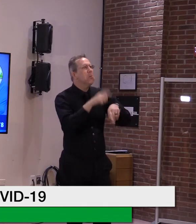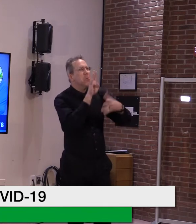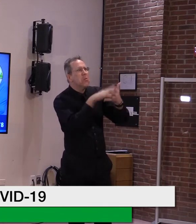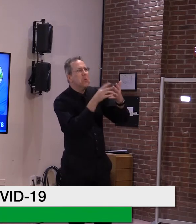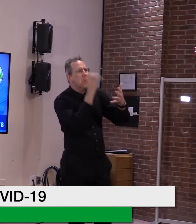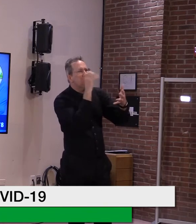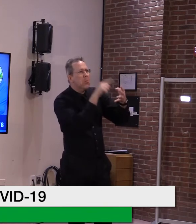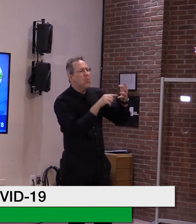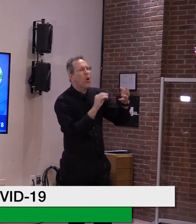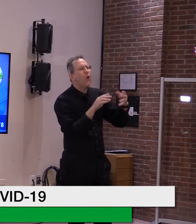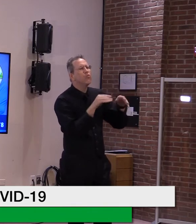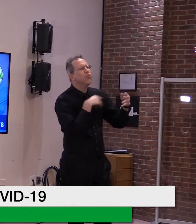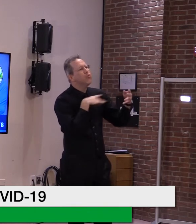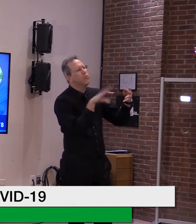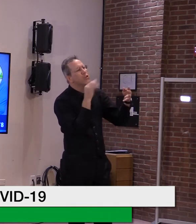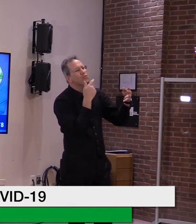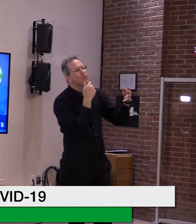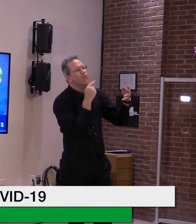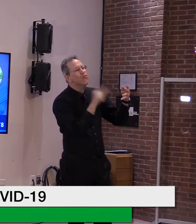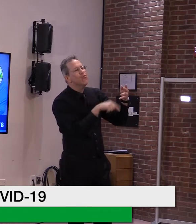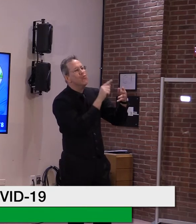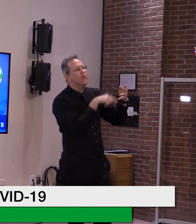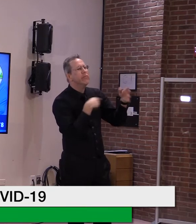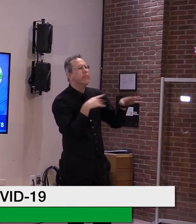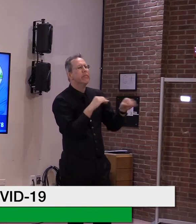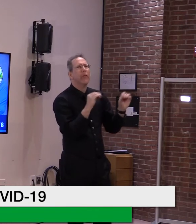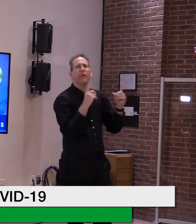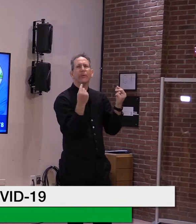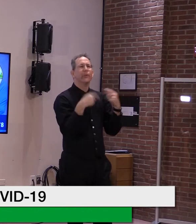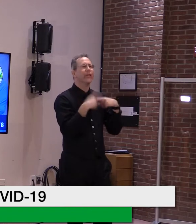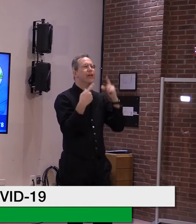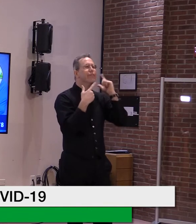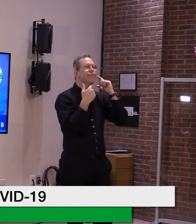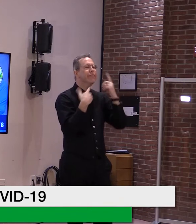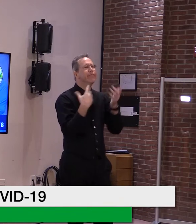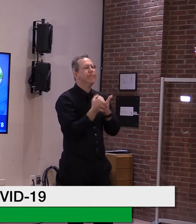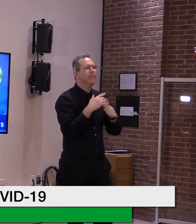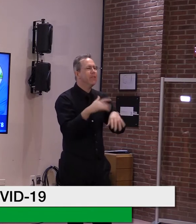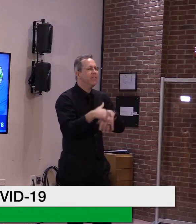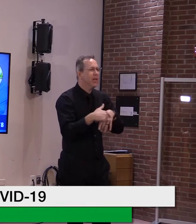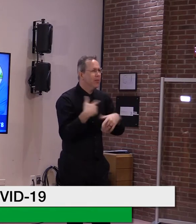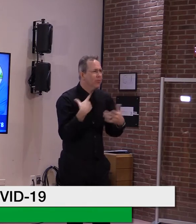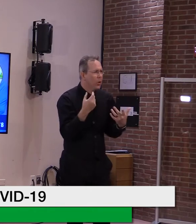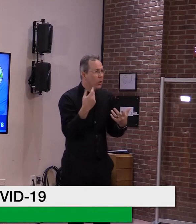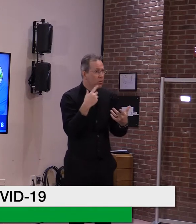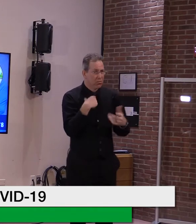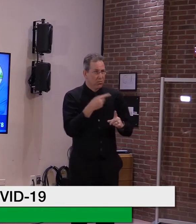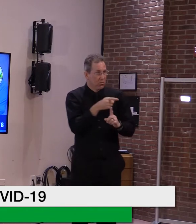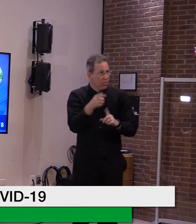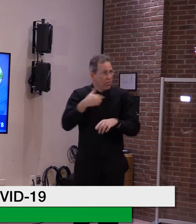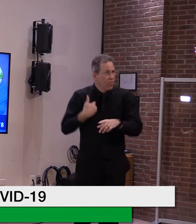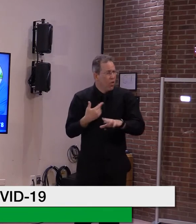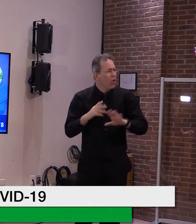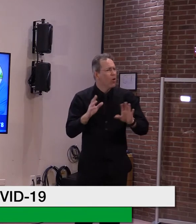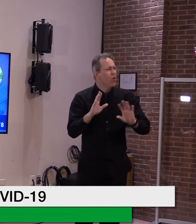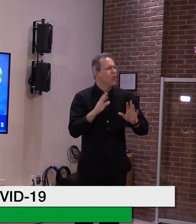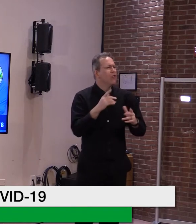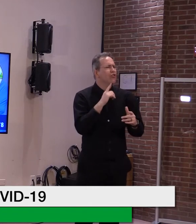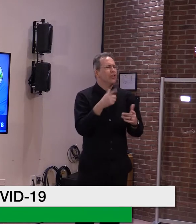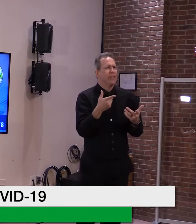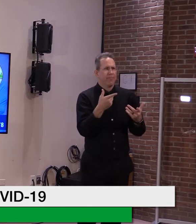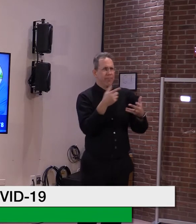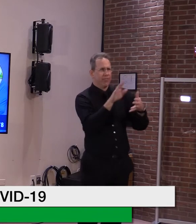those. I don't think it's a website that's causing the issue. And I just, I don't want to under,